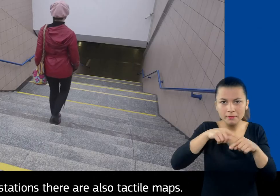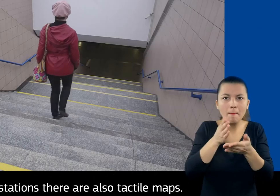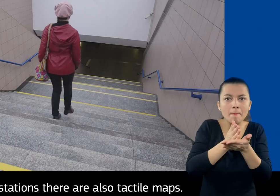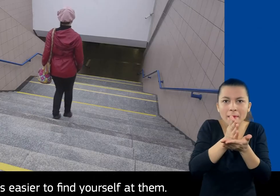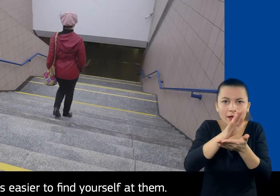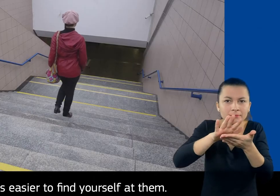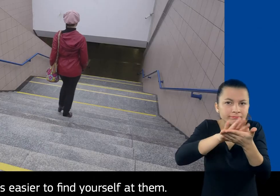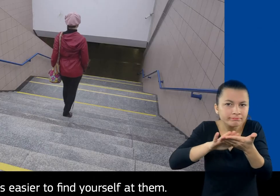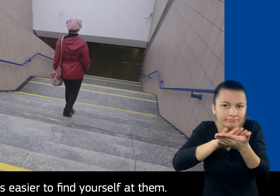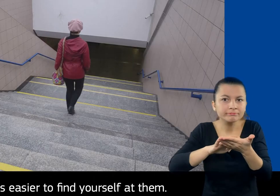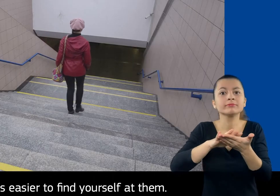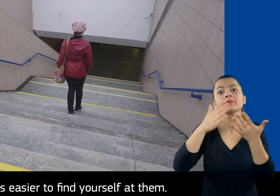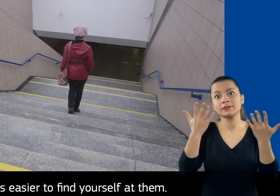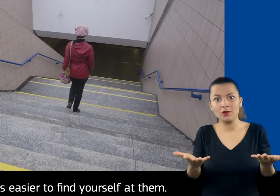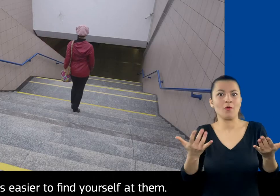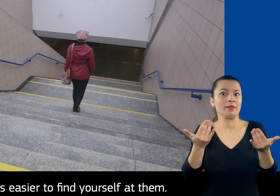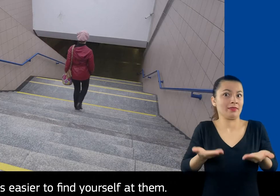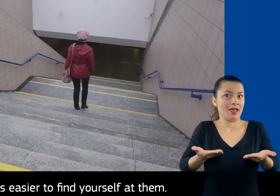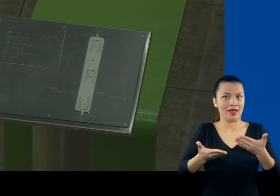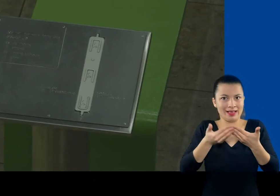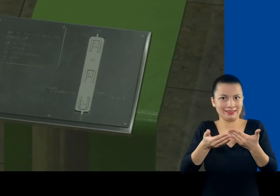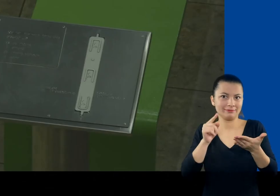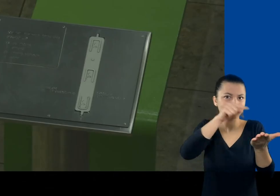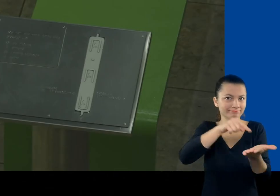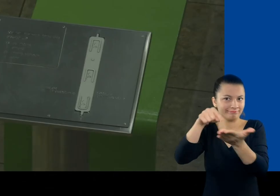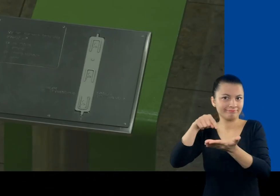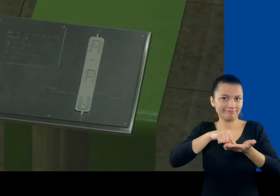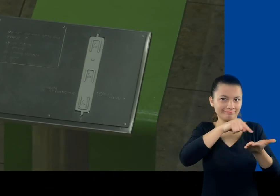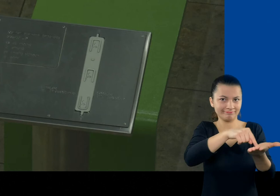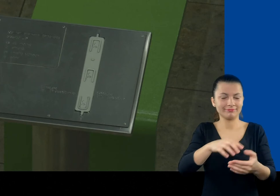tactile maps. So it is easier to find yourself at them.